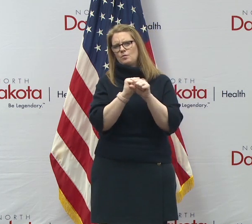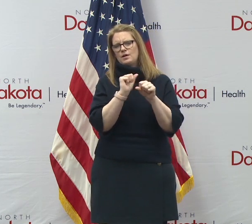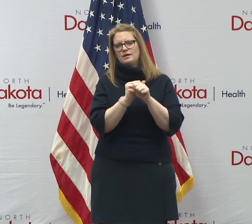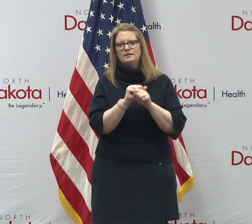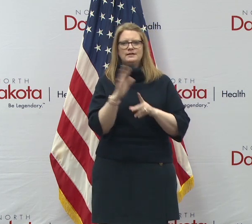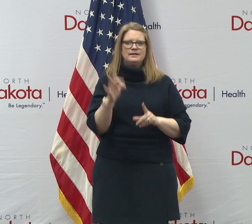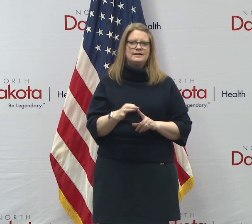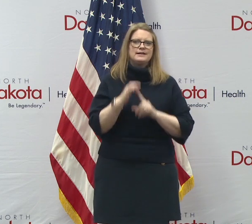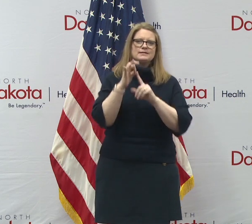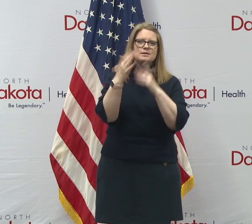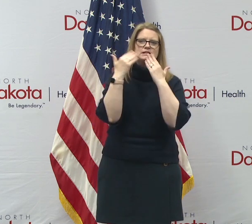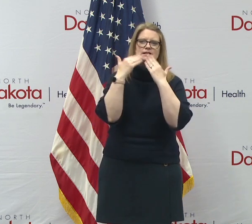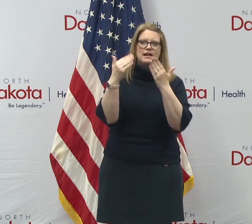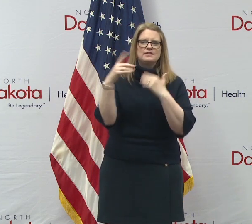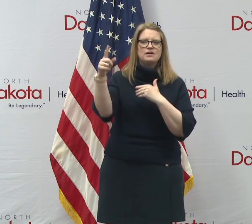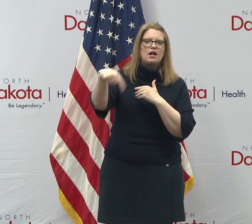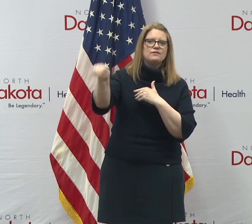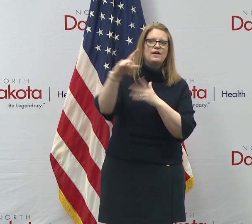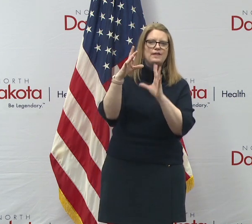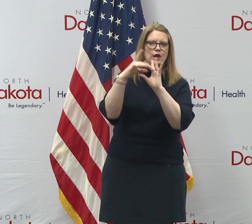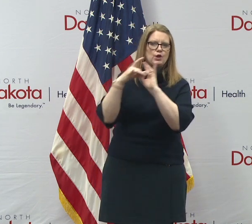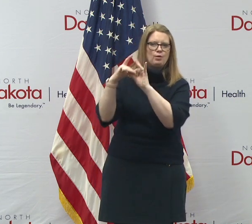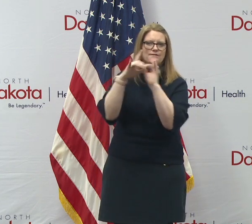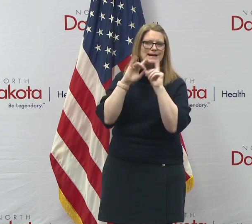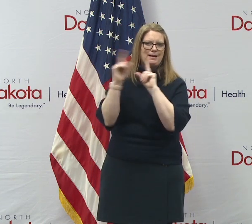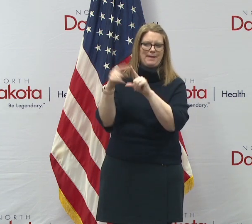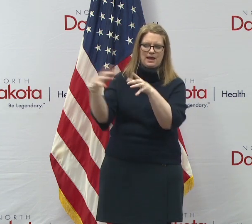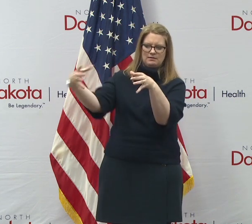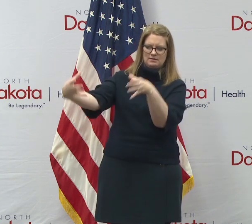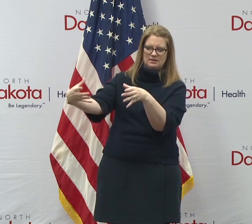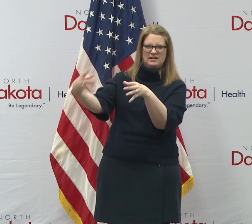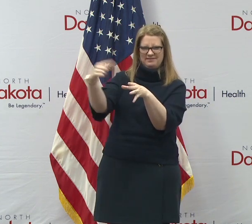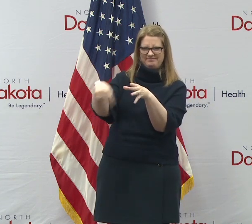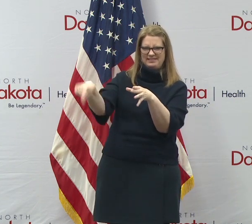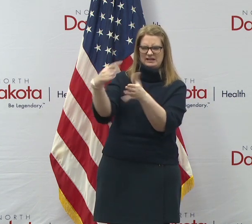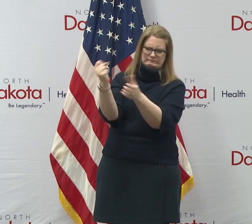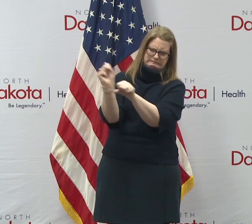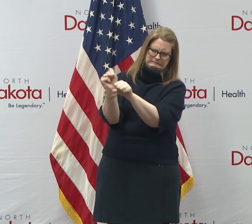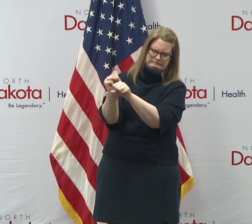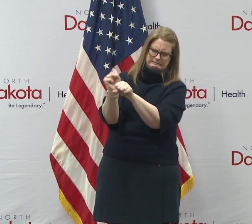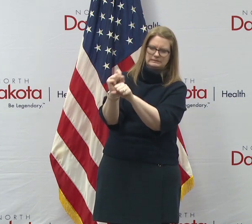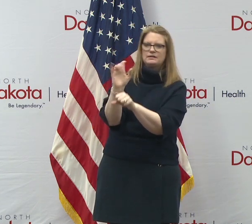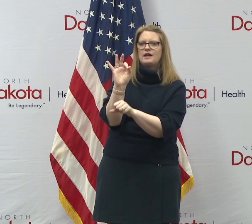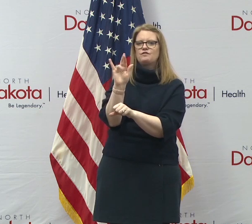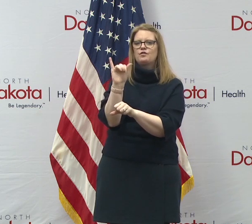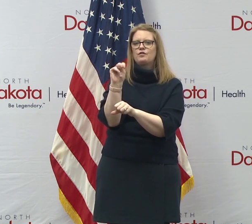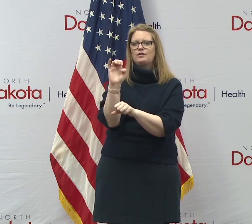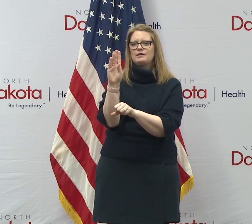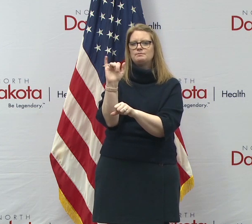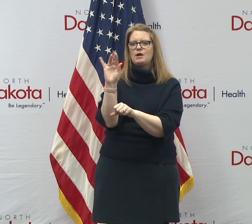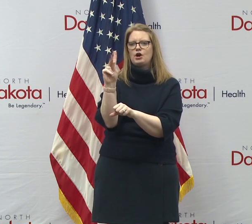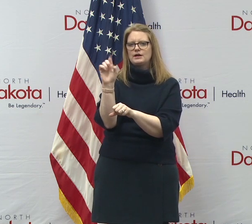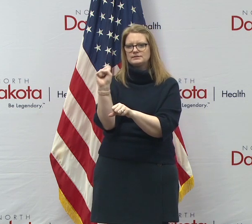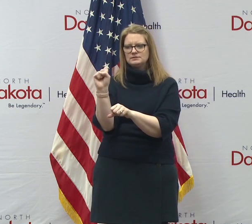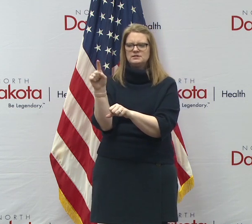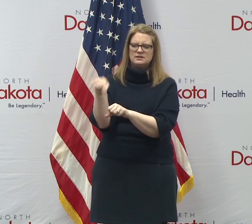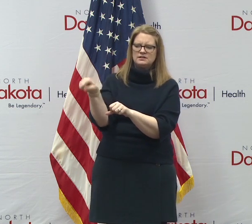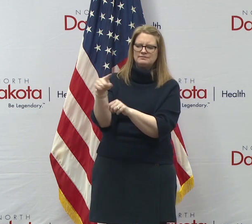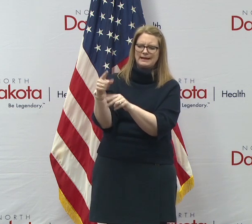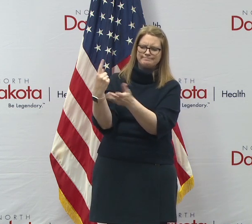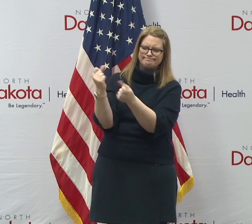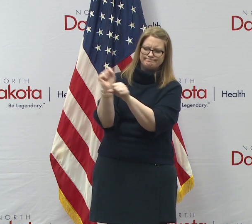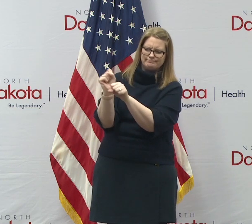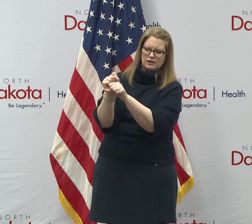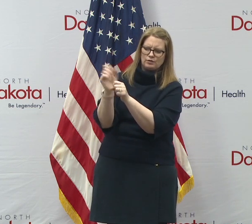uh, everybody over at the unified command. You don't see them here, but we got a team of people that are working over at frame barracks, uh, every day, helping to manage this through